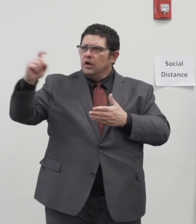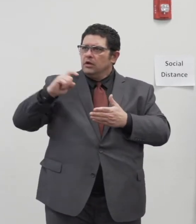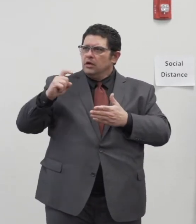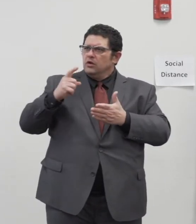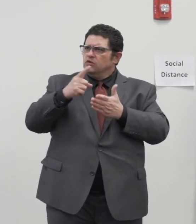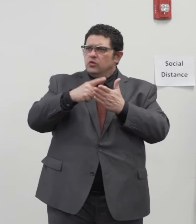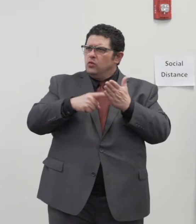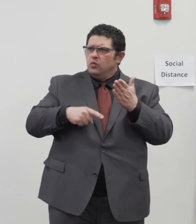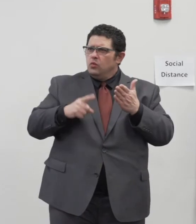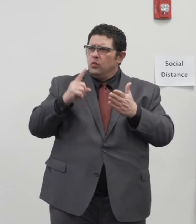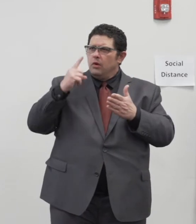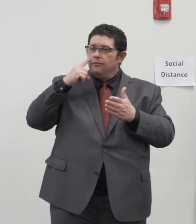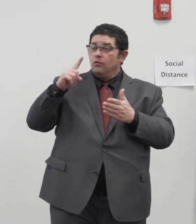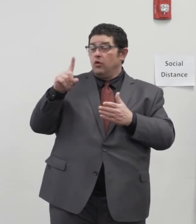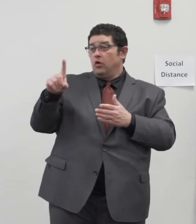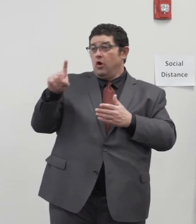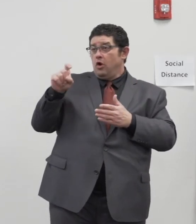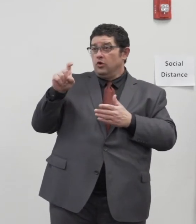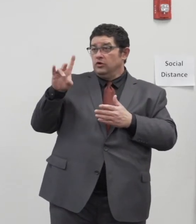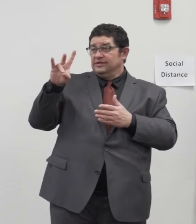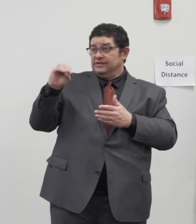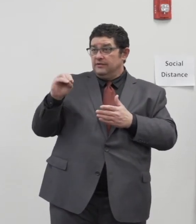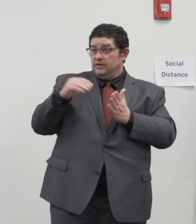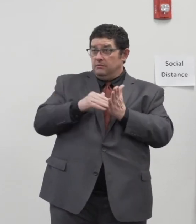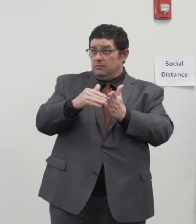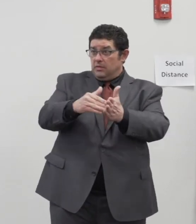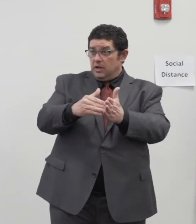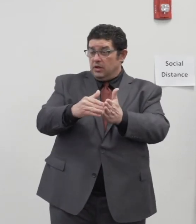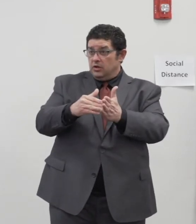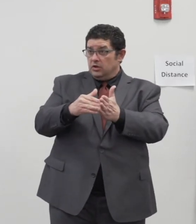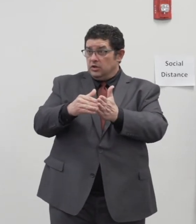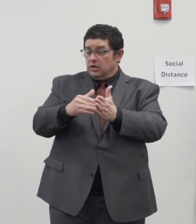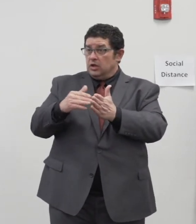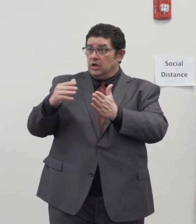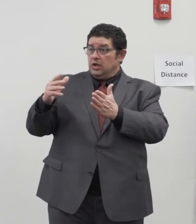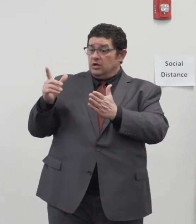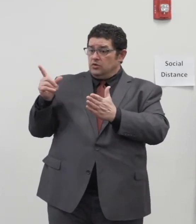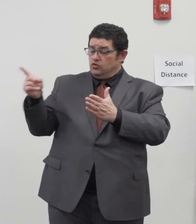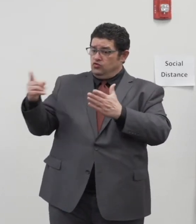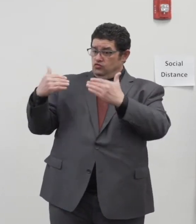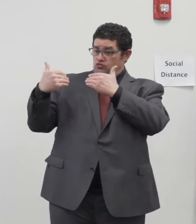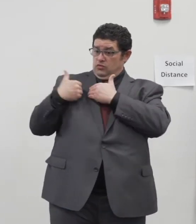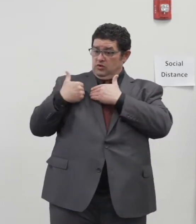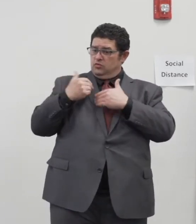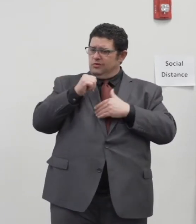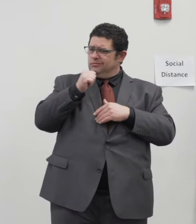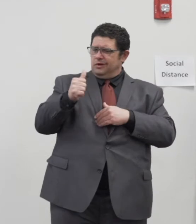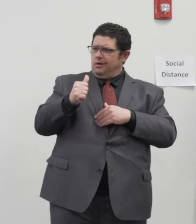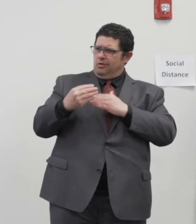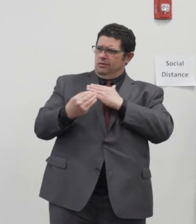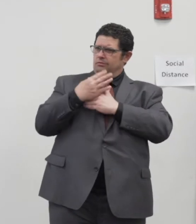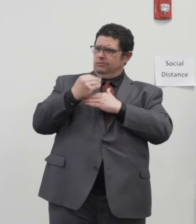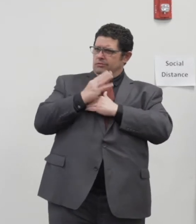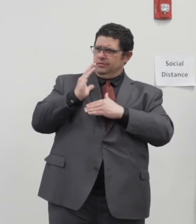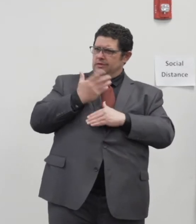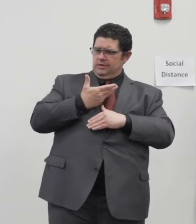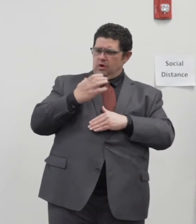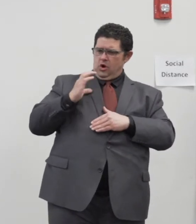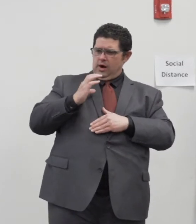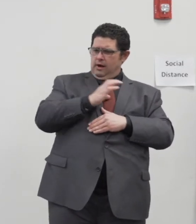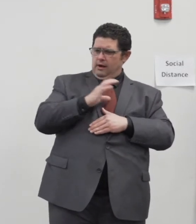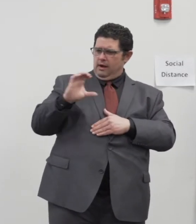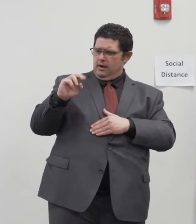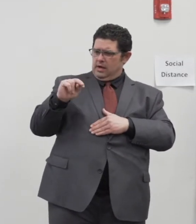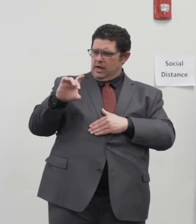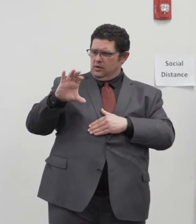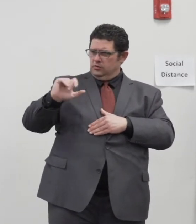to spend the $173 million from the federal funds without the oversight of the council? Well, the council will always be involved in our decisions. When you're in